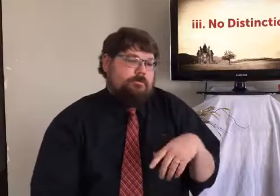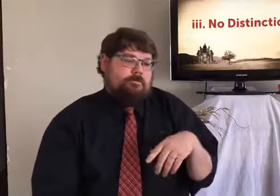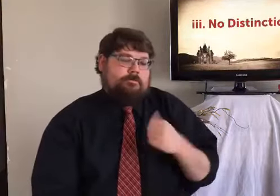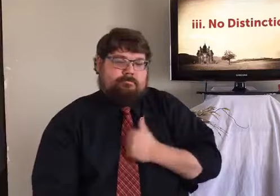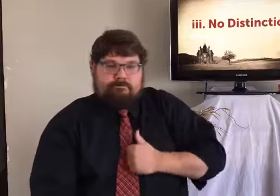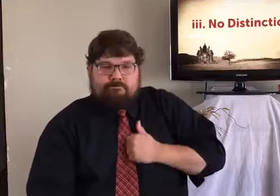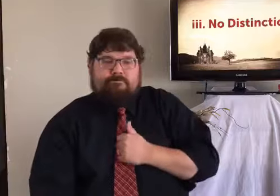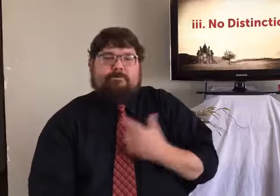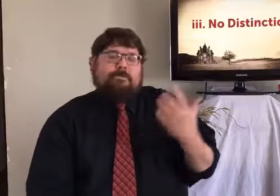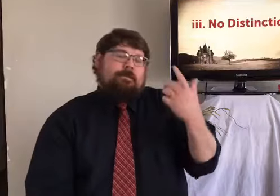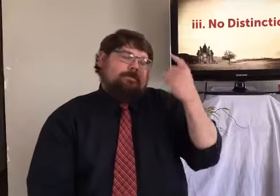And I apologized.